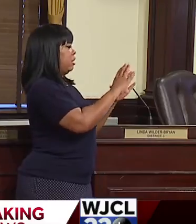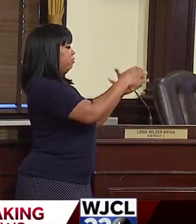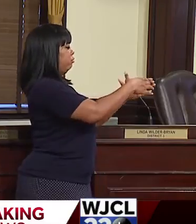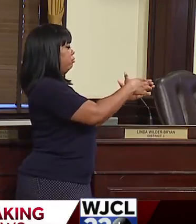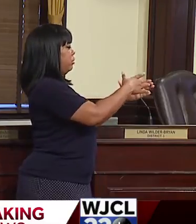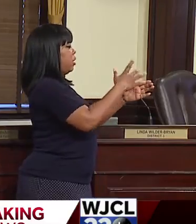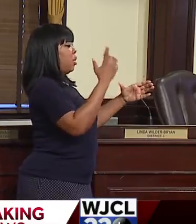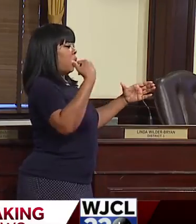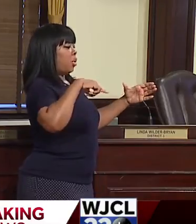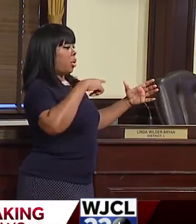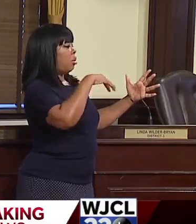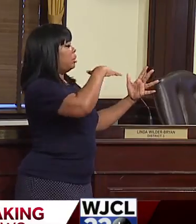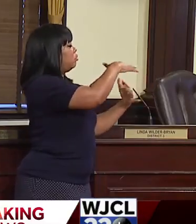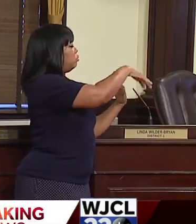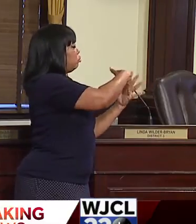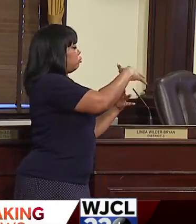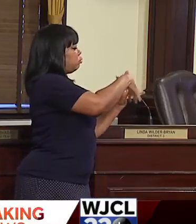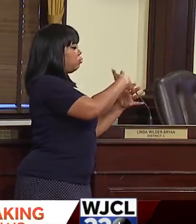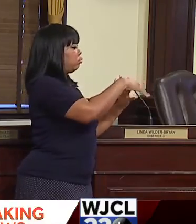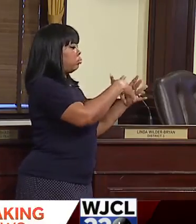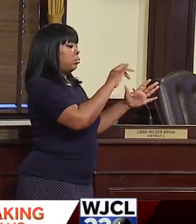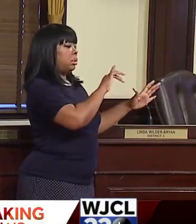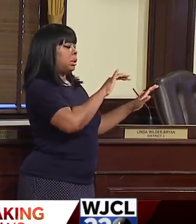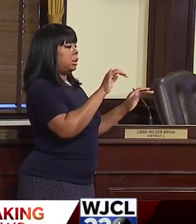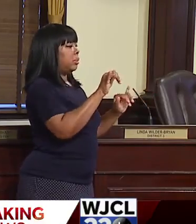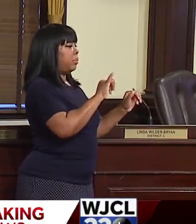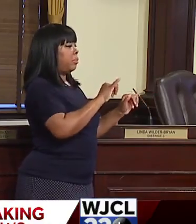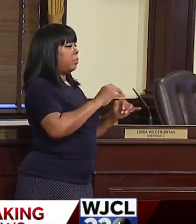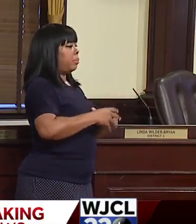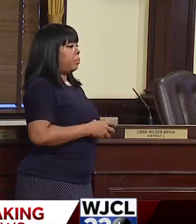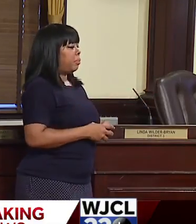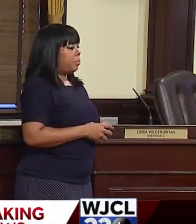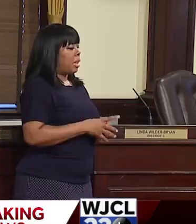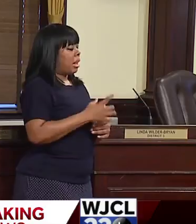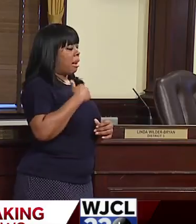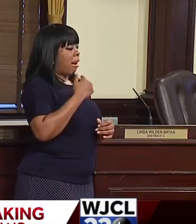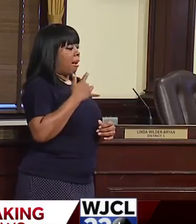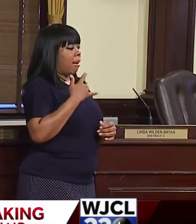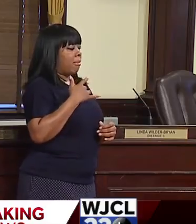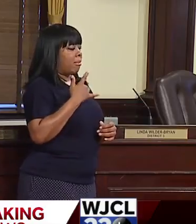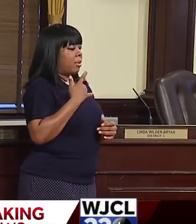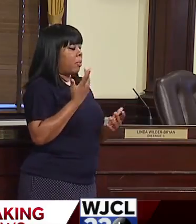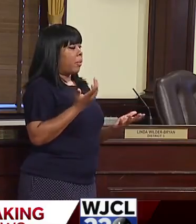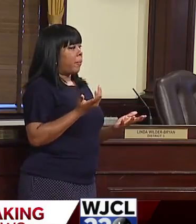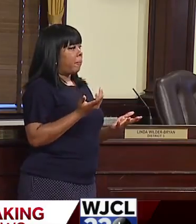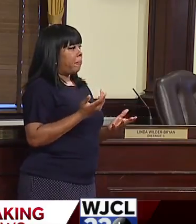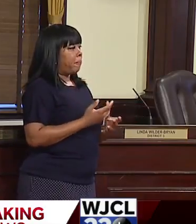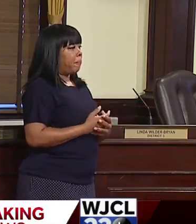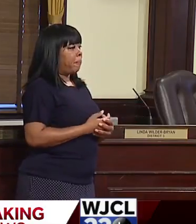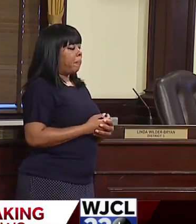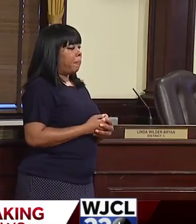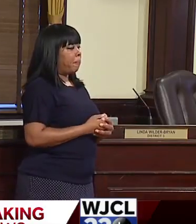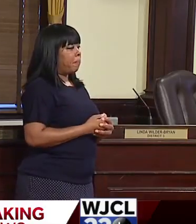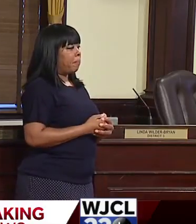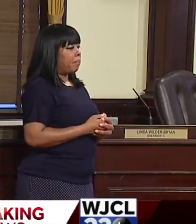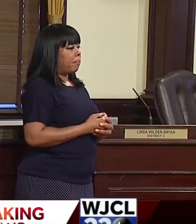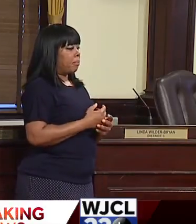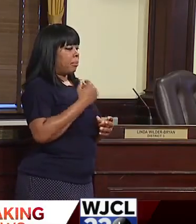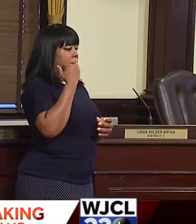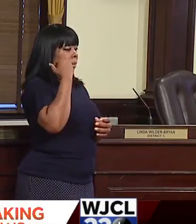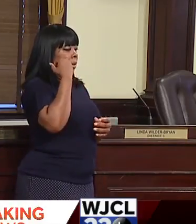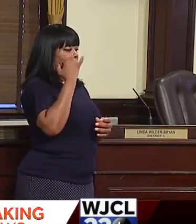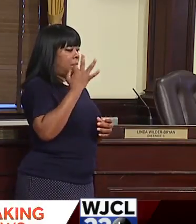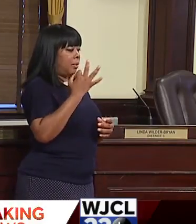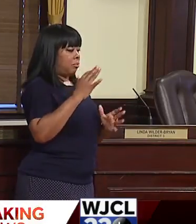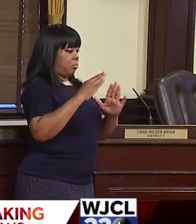people can come in and interact with their government. If my position, um, is simply this, if the city council